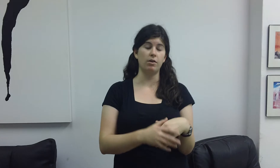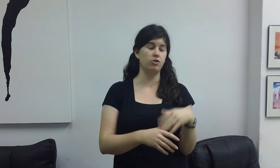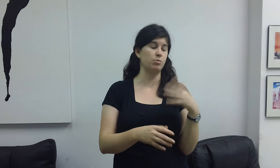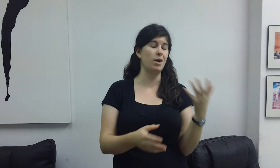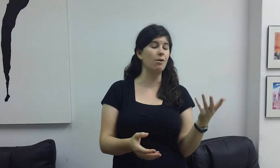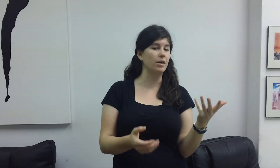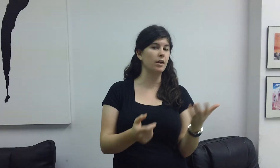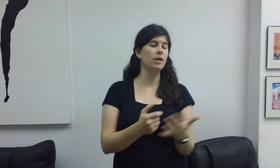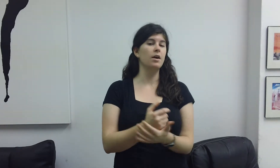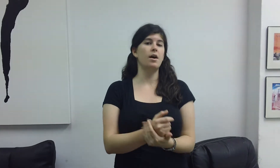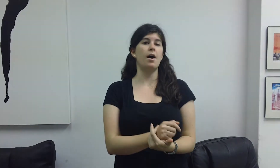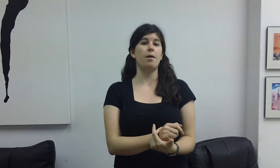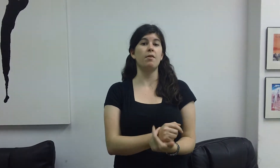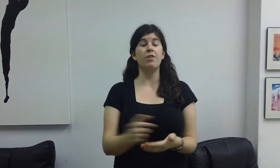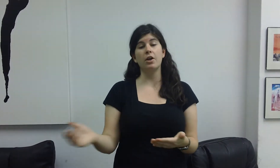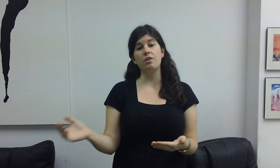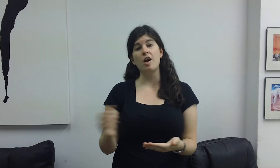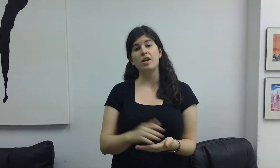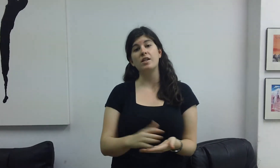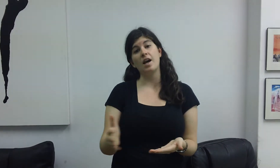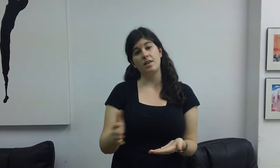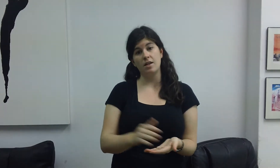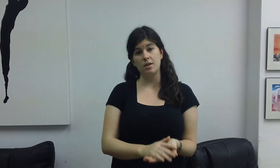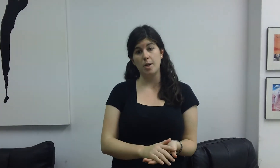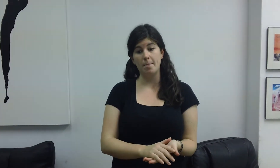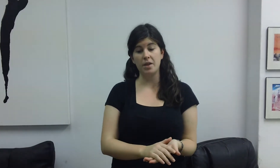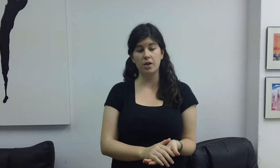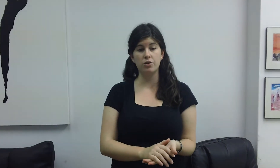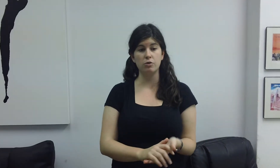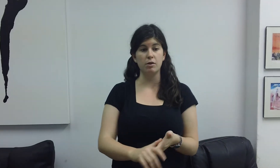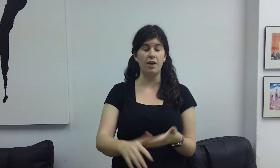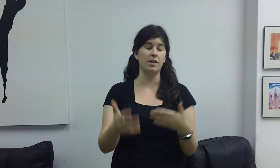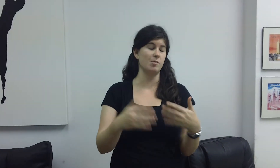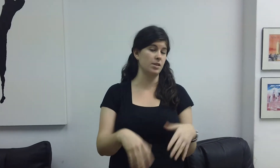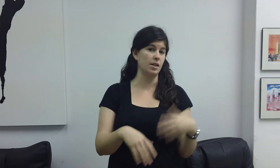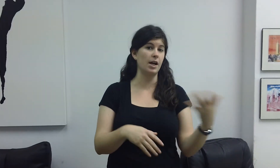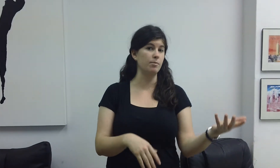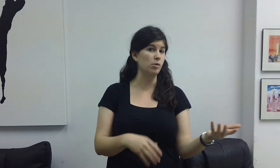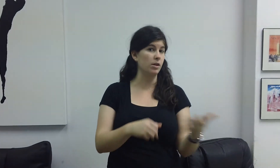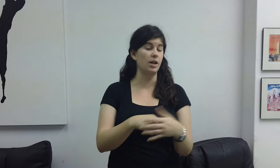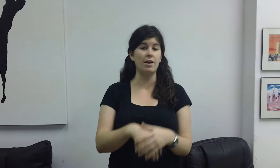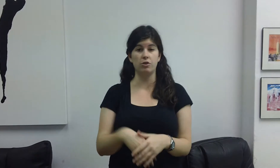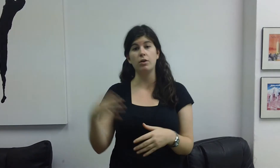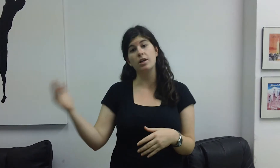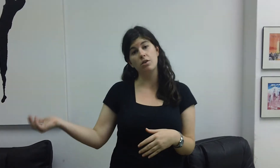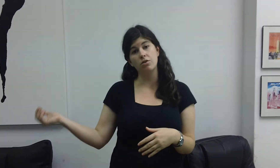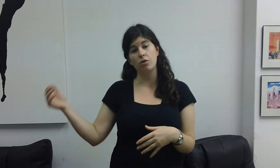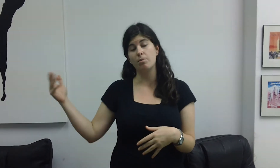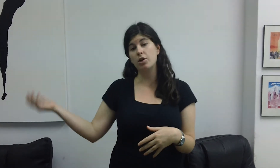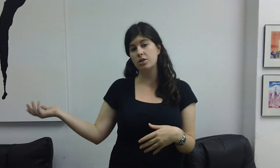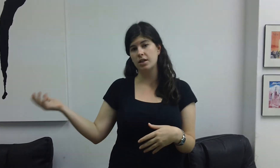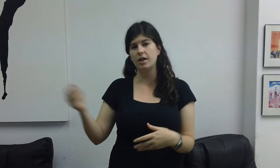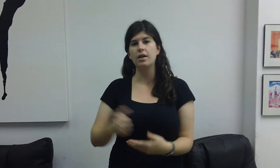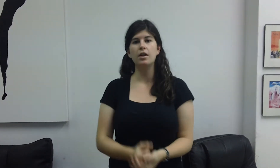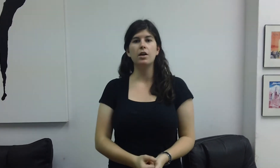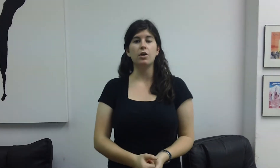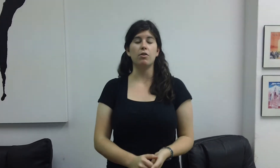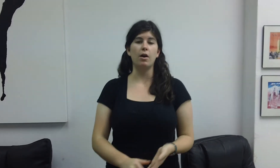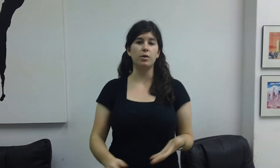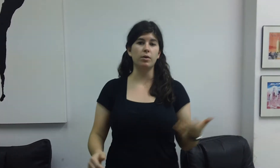just browsing if they could then connect that to a consumer finding something they like on mobile and actually going into the store and purchasing it you know that would be